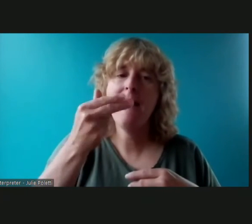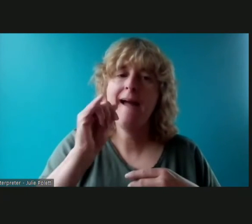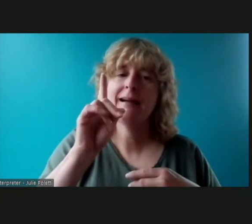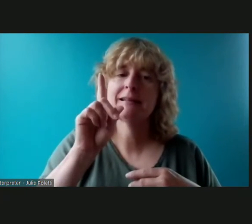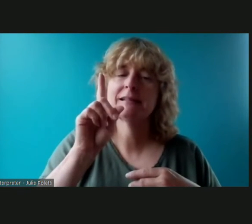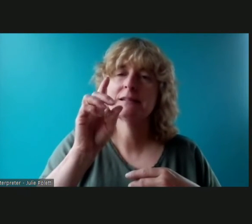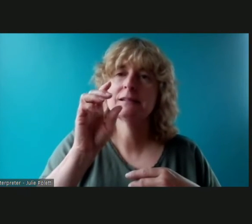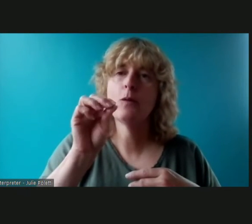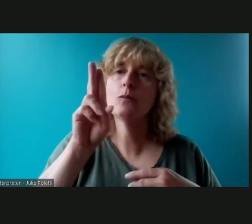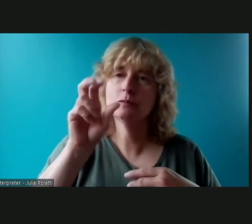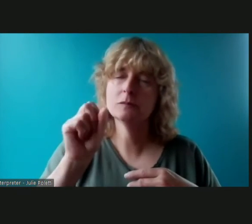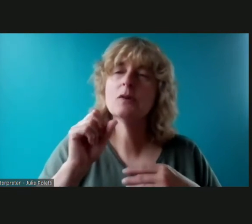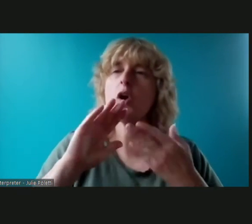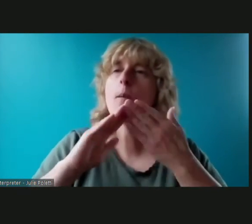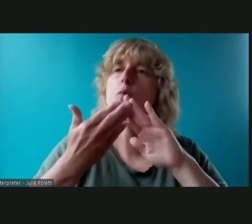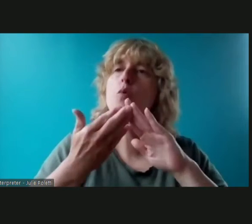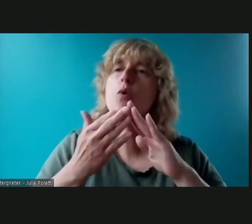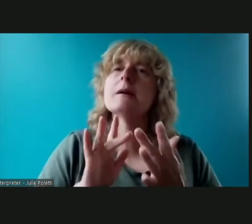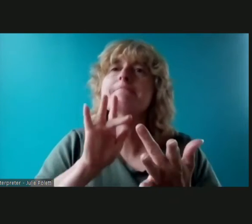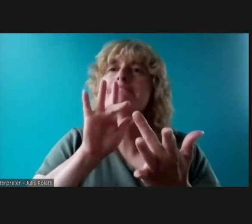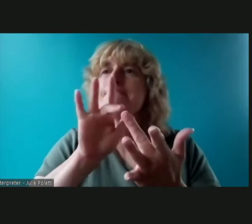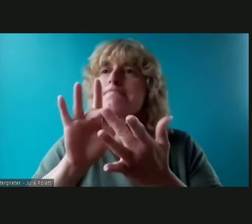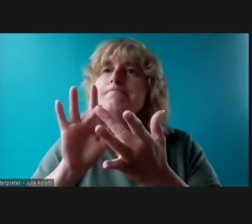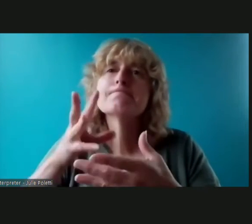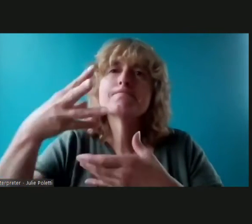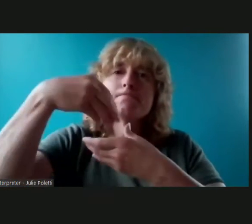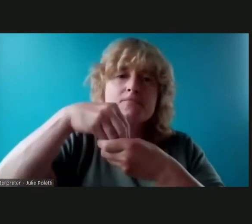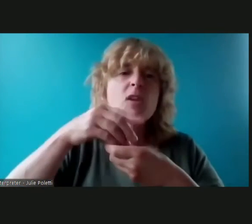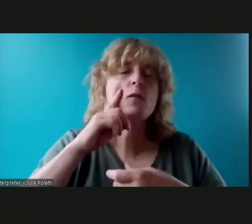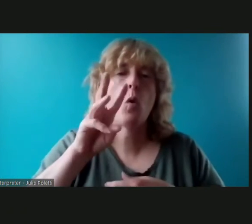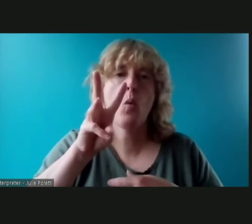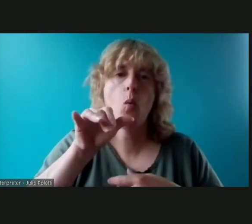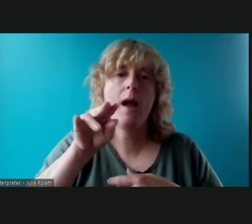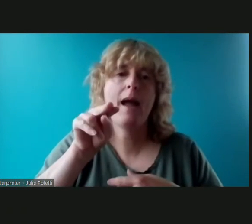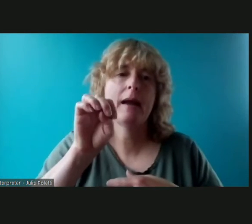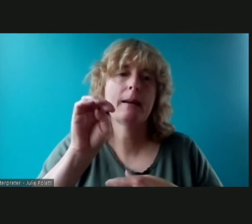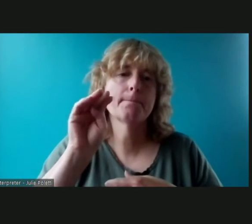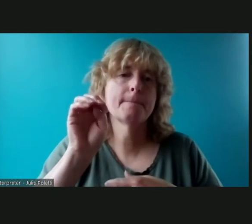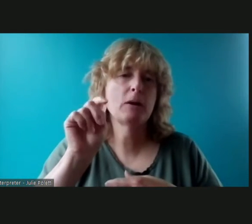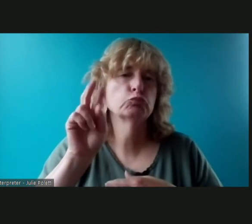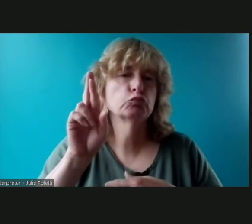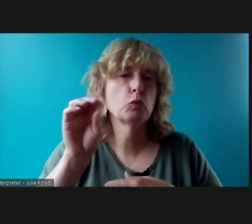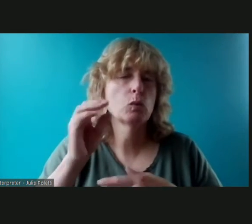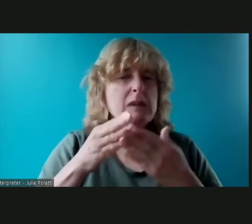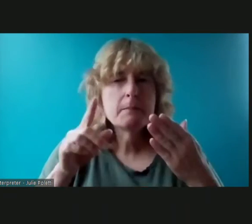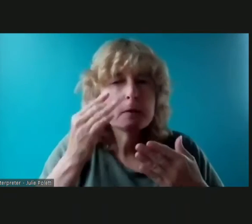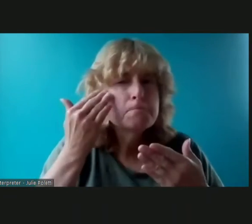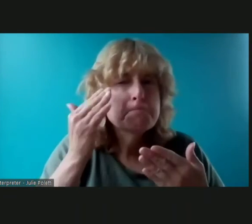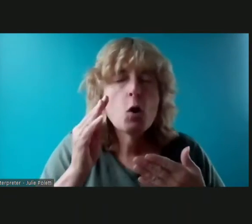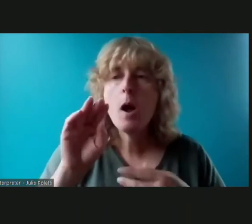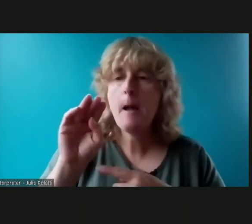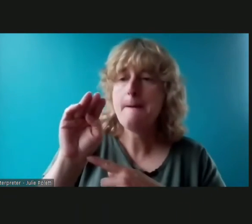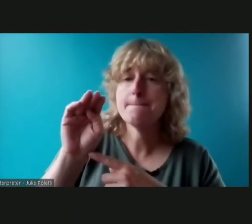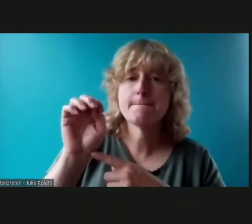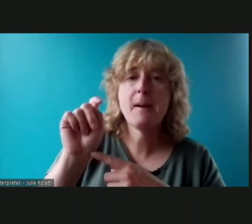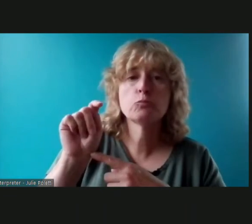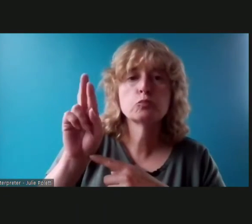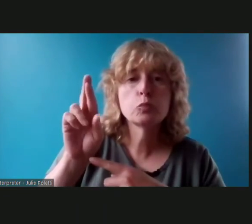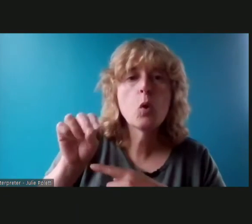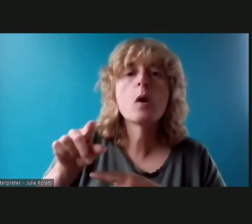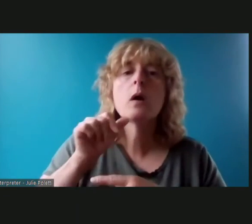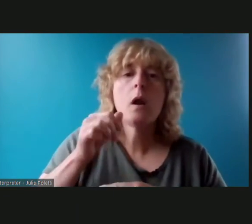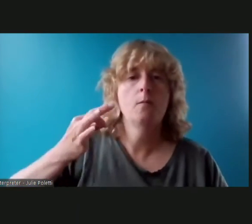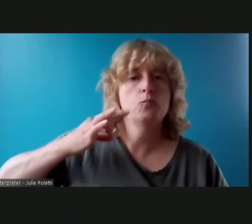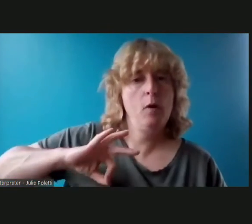for those who are not familiar wayne metro is a non-profit human service agency that